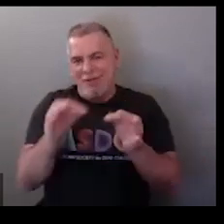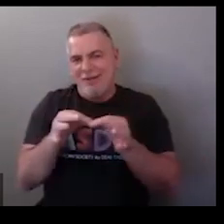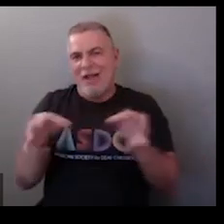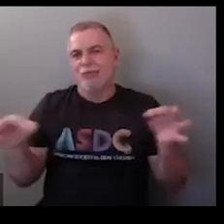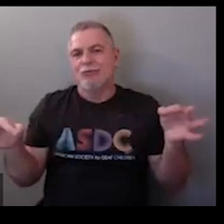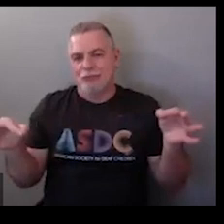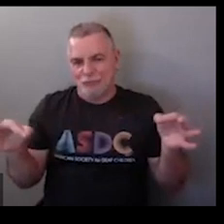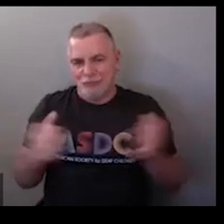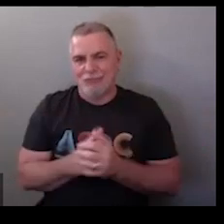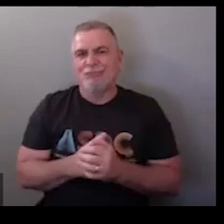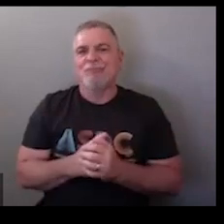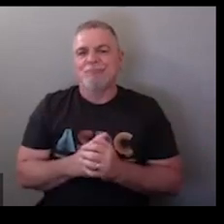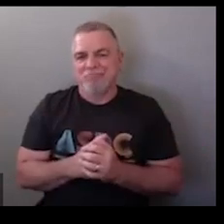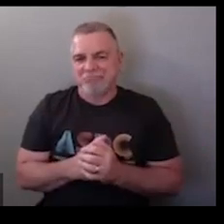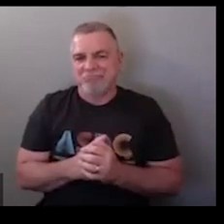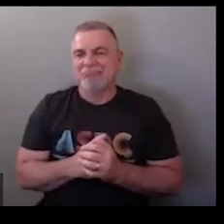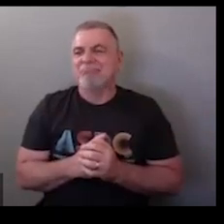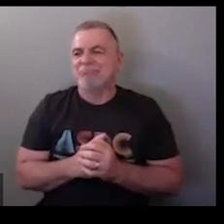foreign is the same sign as country